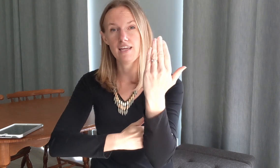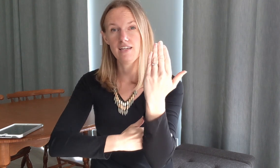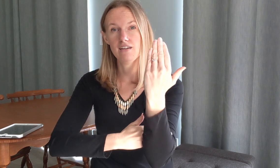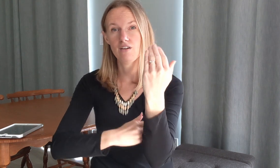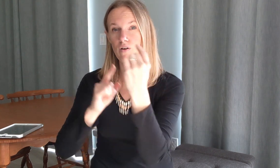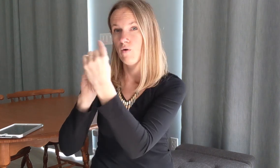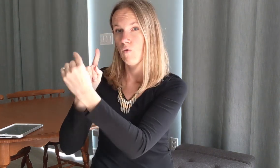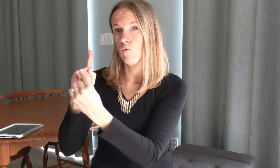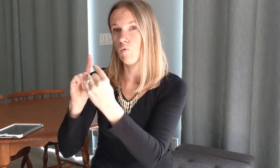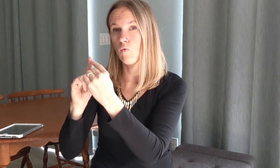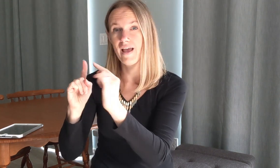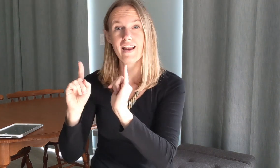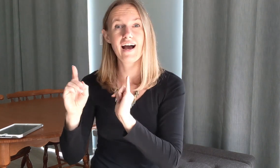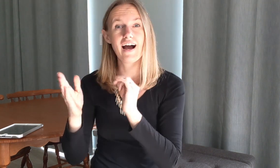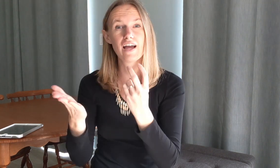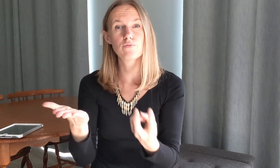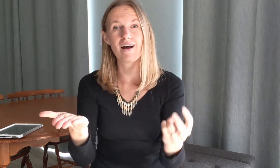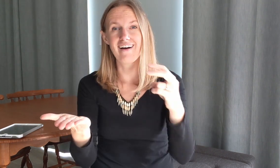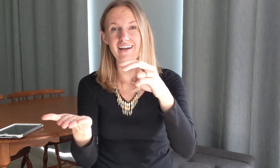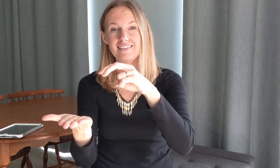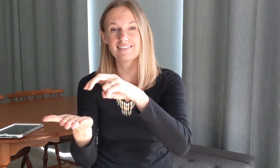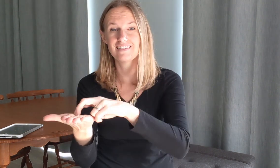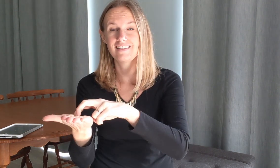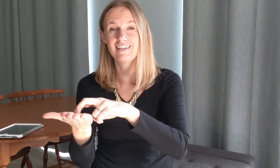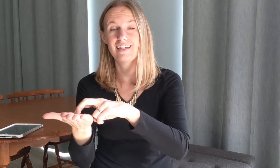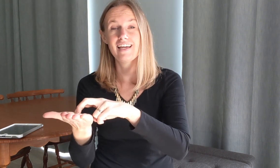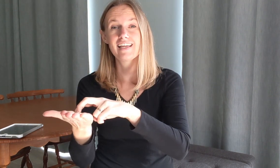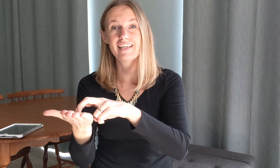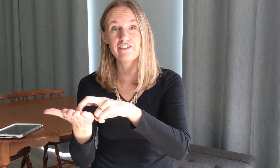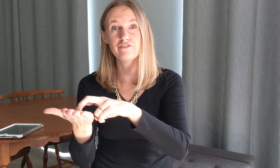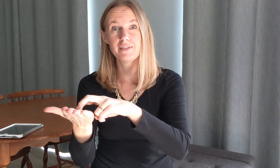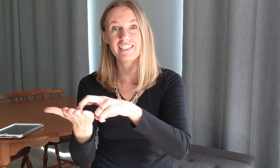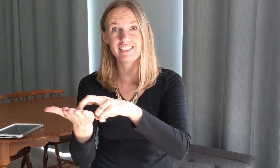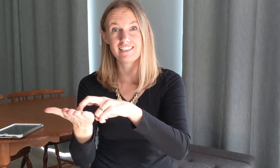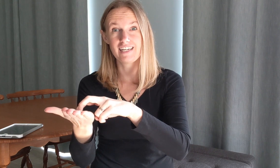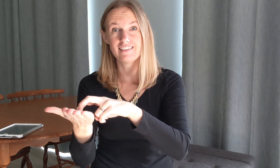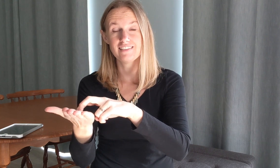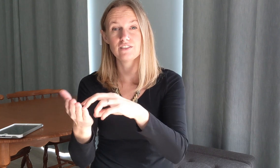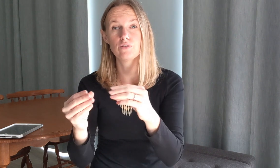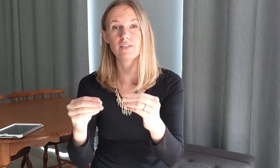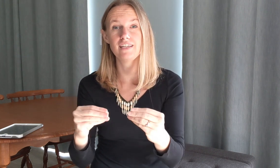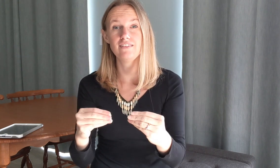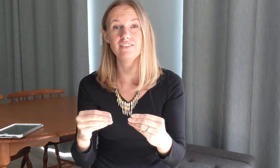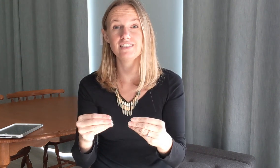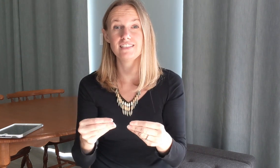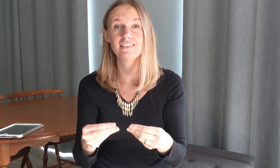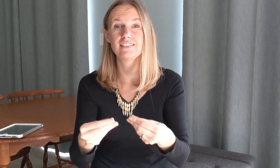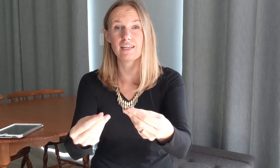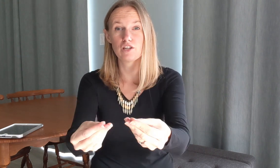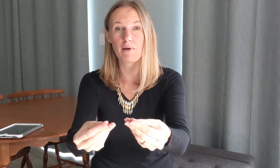when I rise give me Jesus so give is just like you're